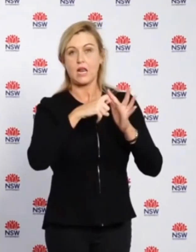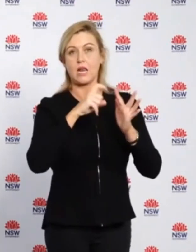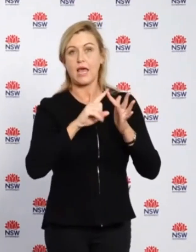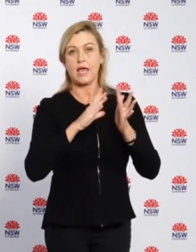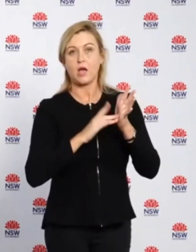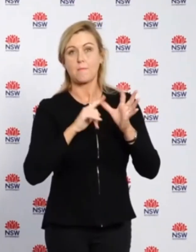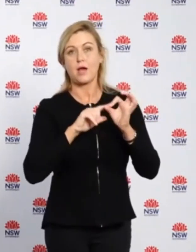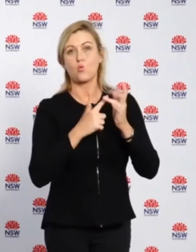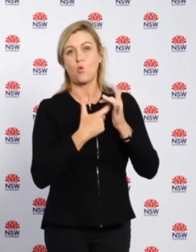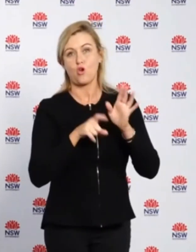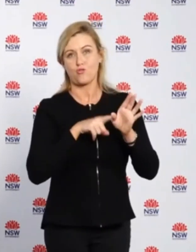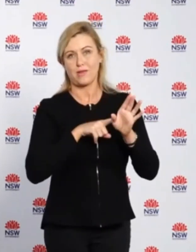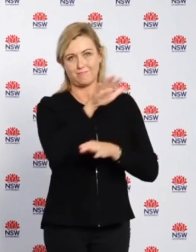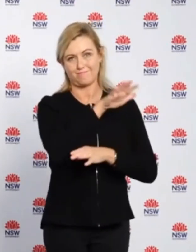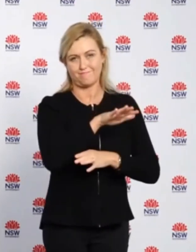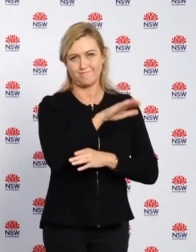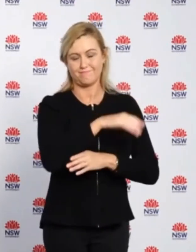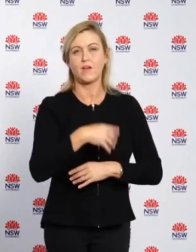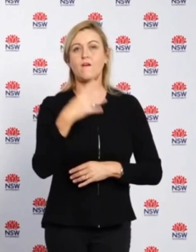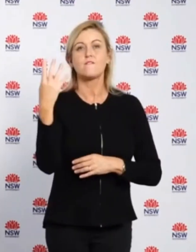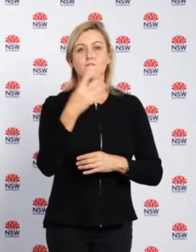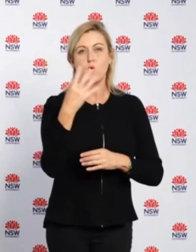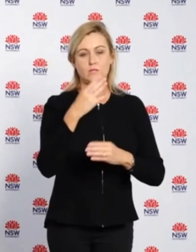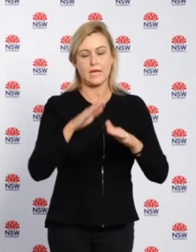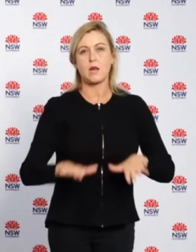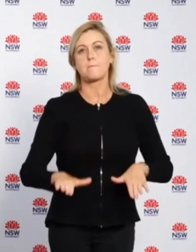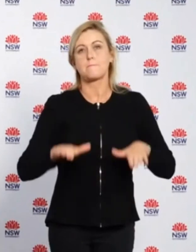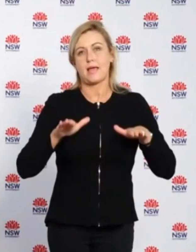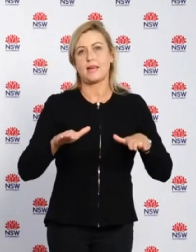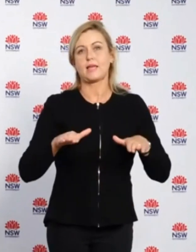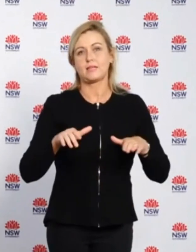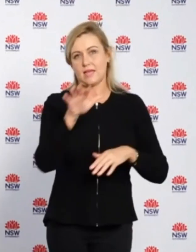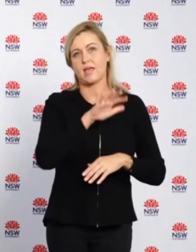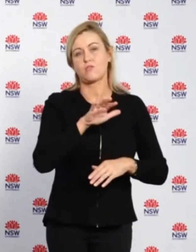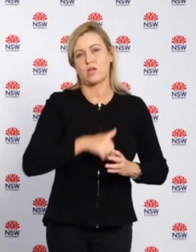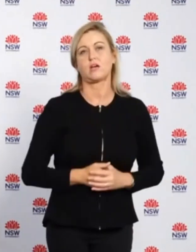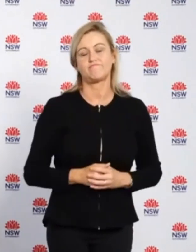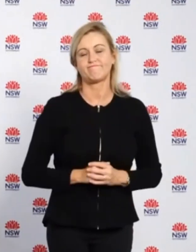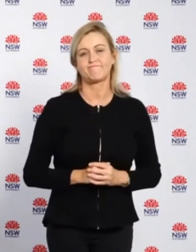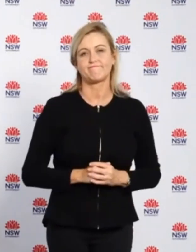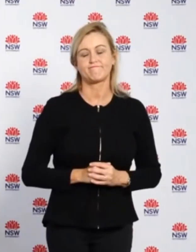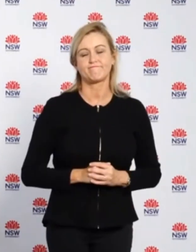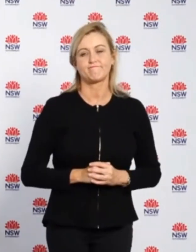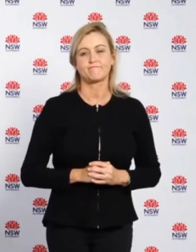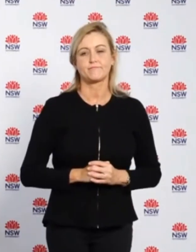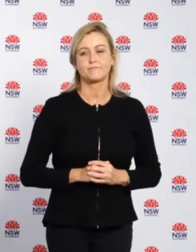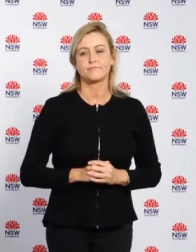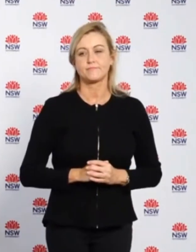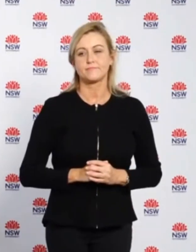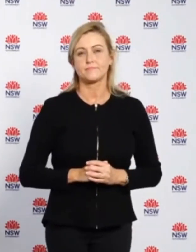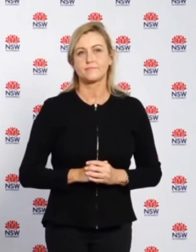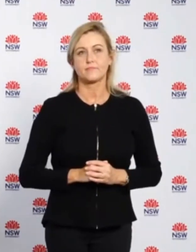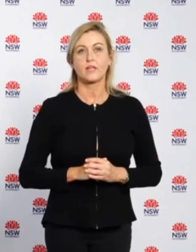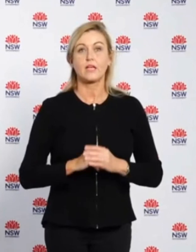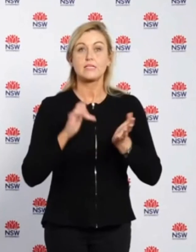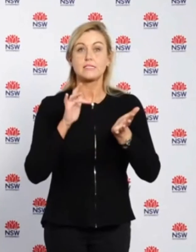local government area, 14 in the Maitland local government area. In